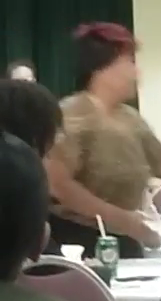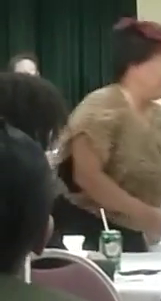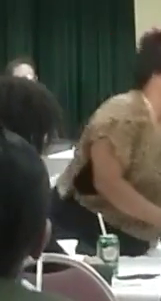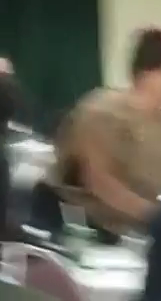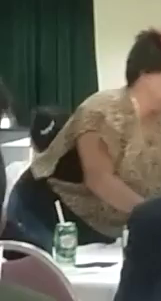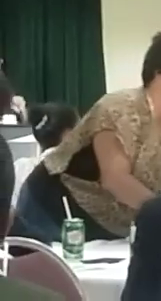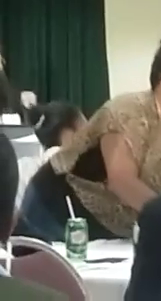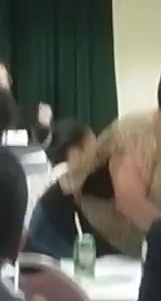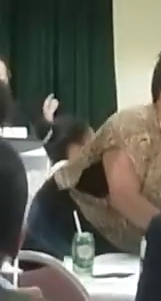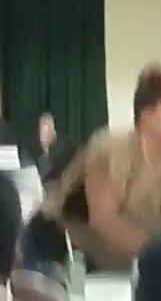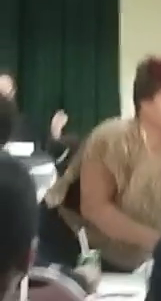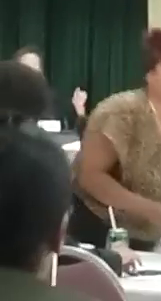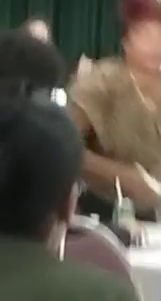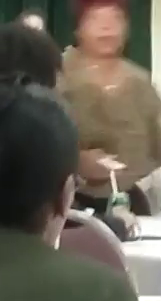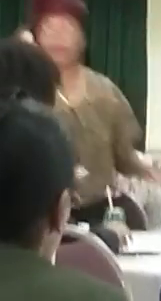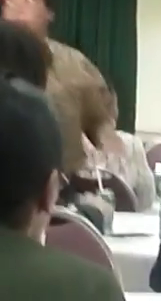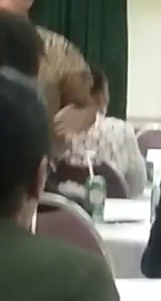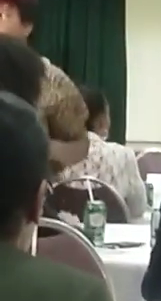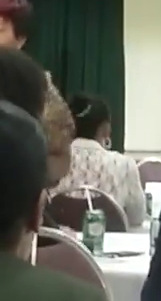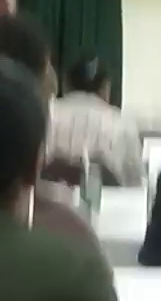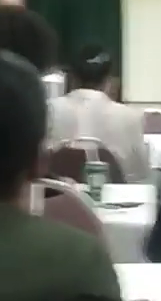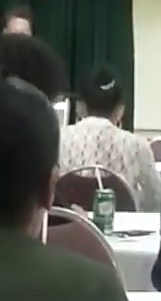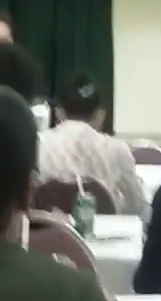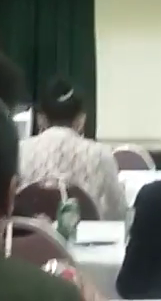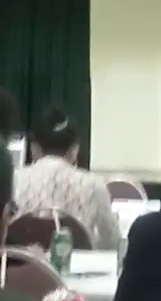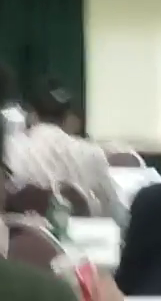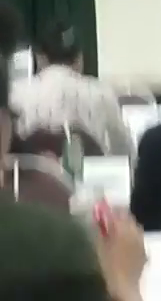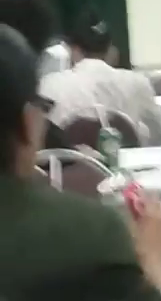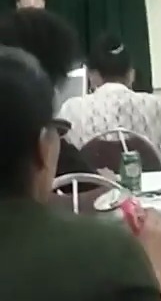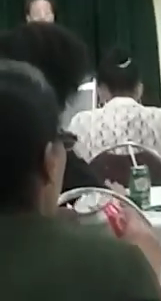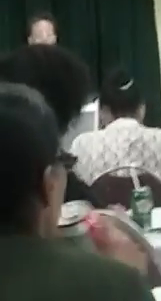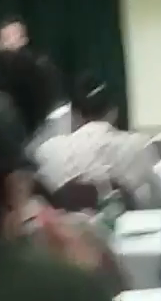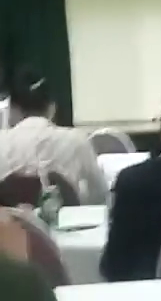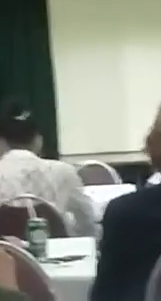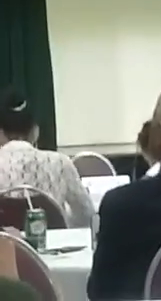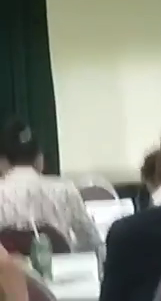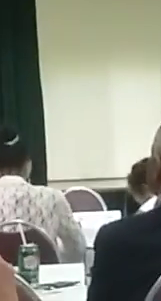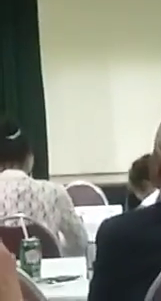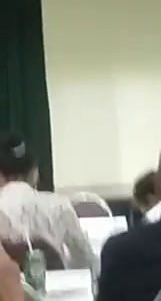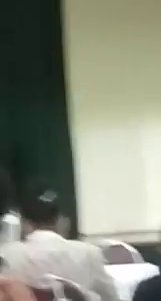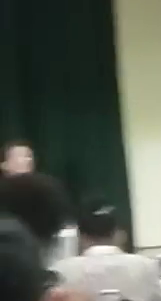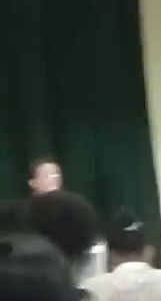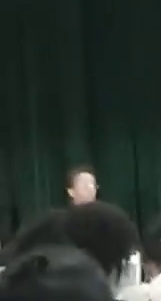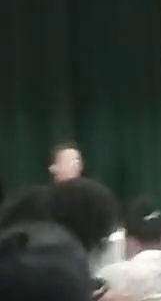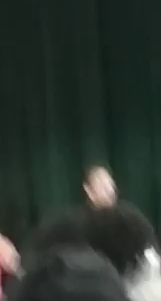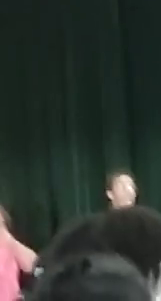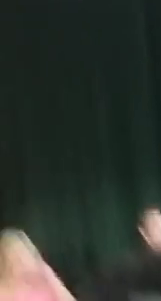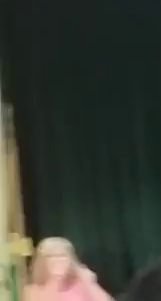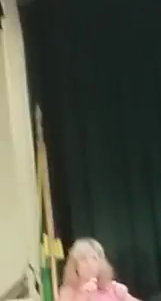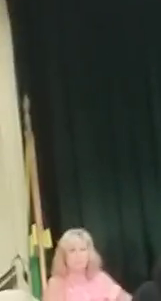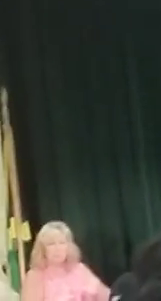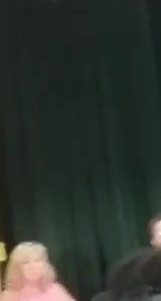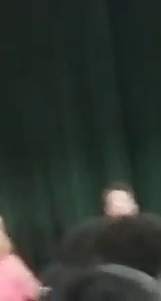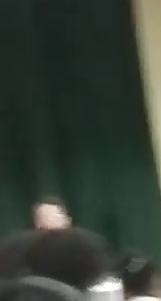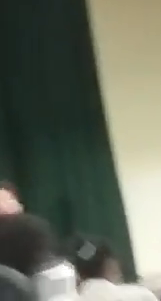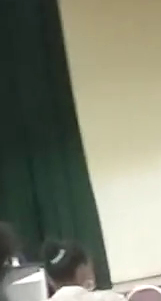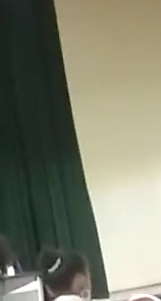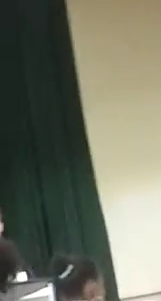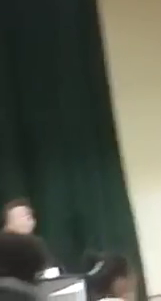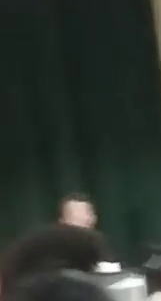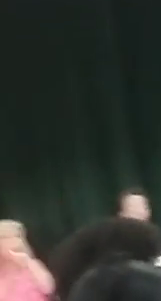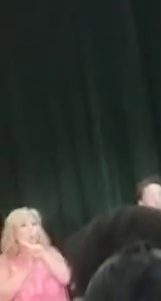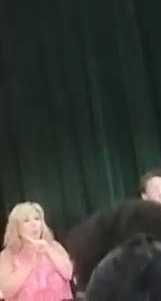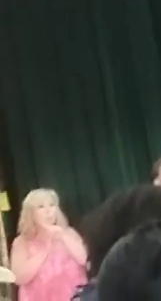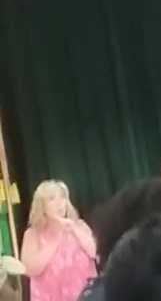a questionnaire, so you'll see at the tables there, there's a list of five questions that we're going to ask you over the